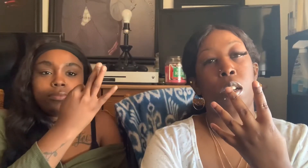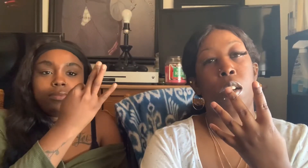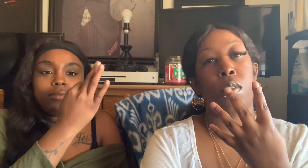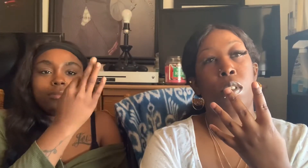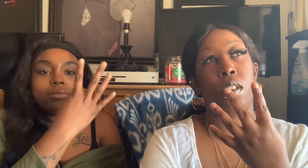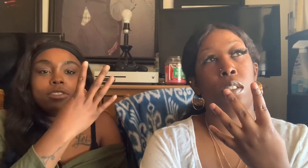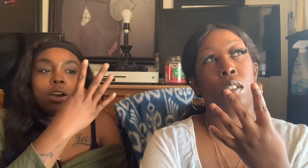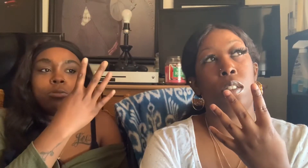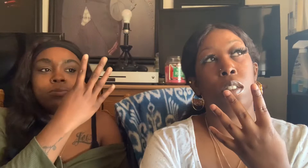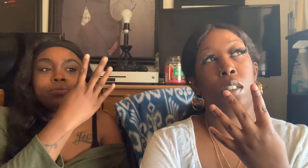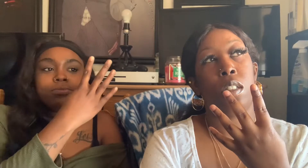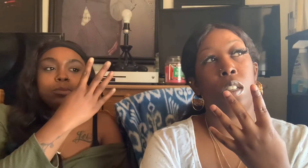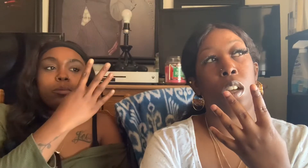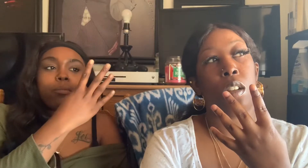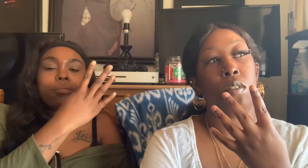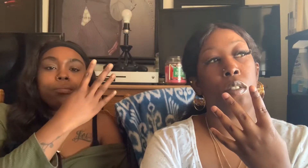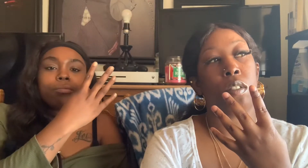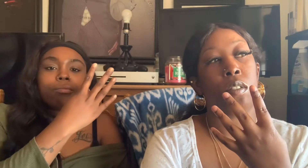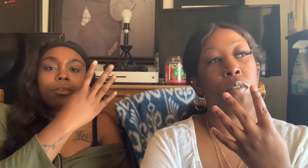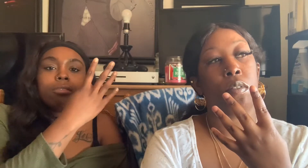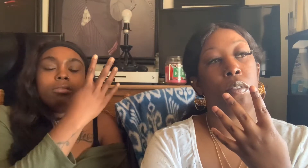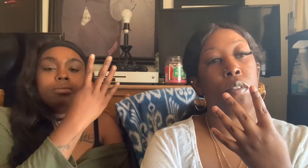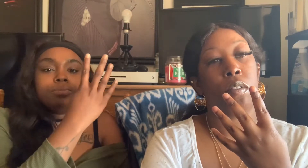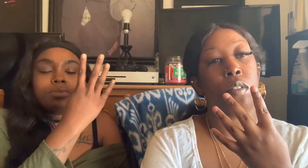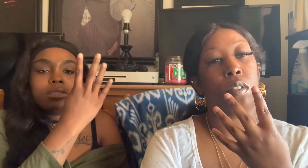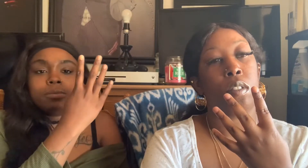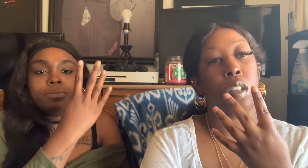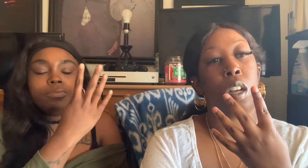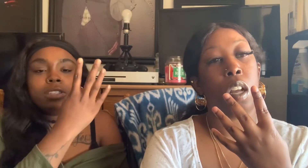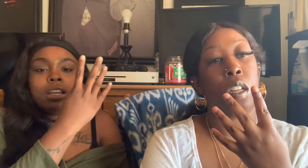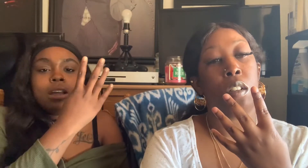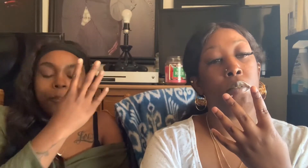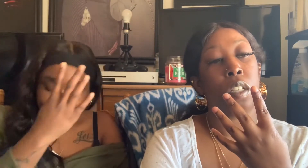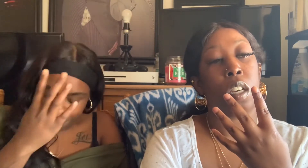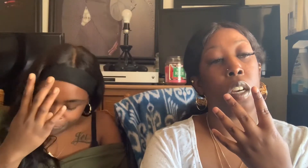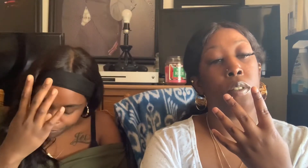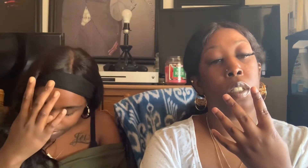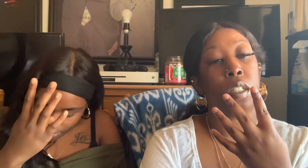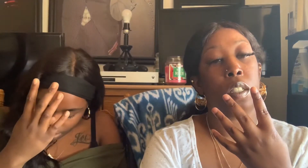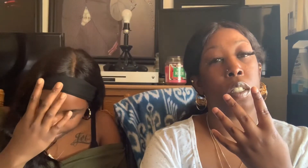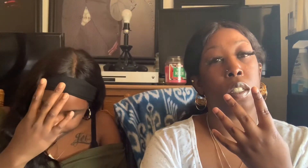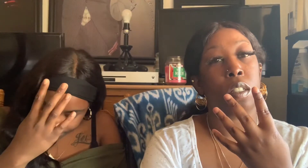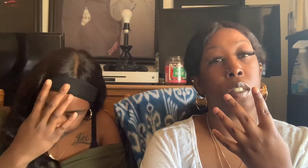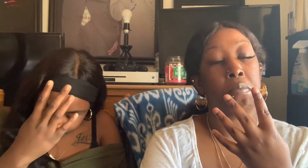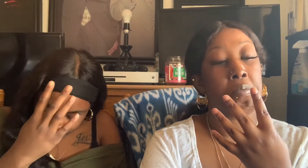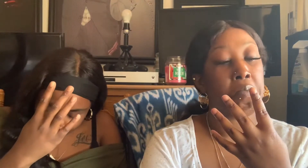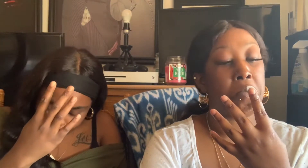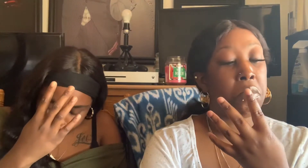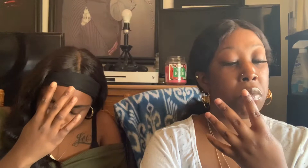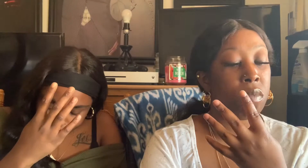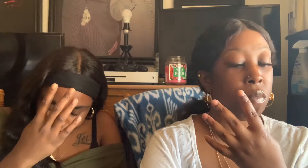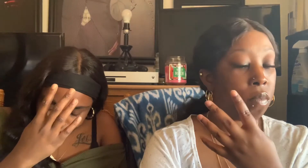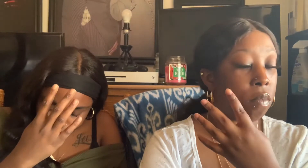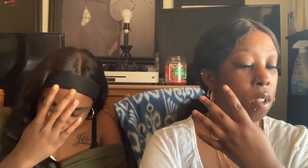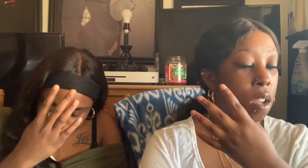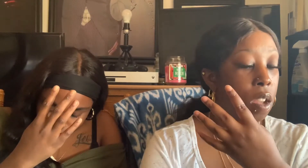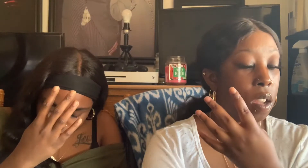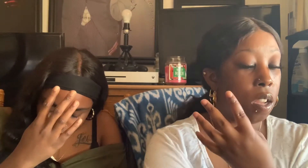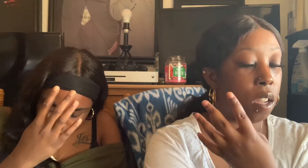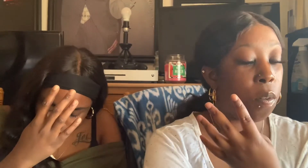Have I? No. I always. I don't think I ever did. Mm-mm. It don't